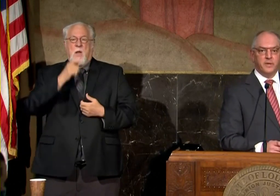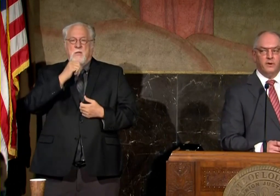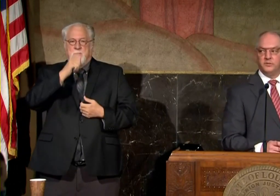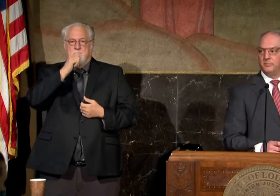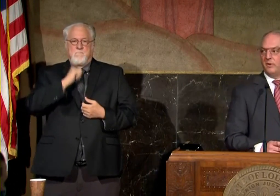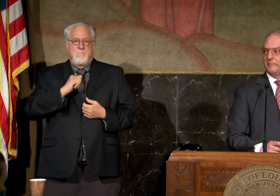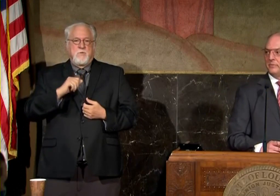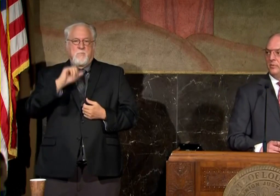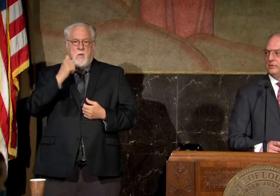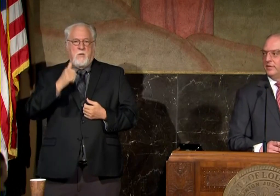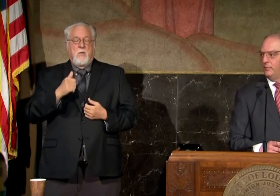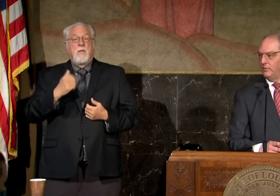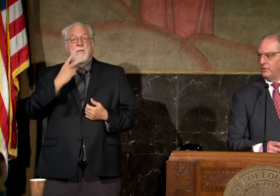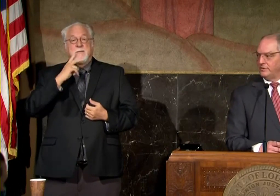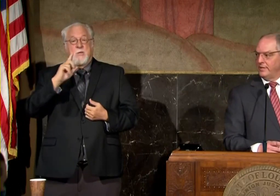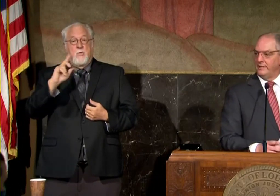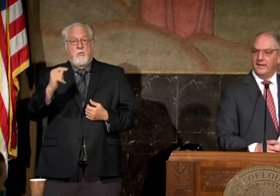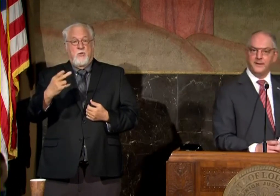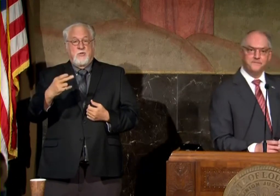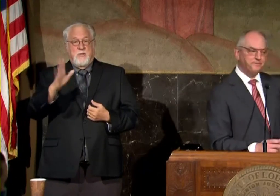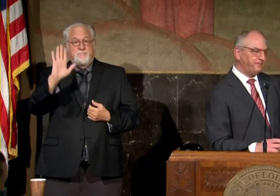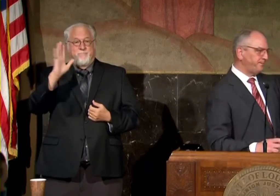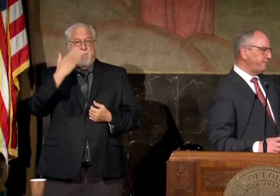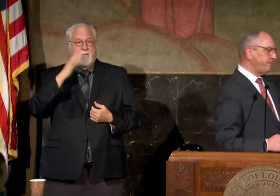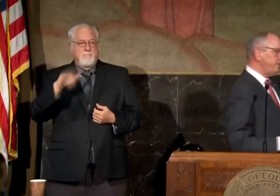again on tomorrow so we'll see you on thursday thank you